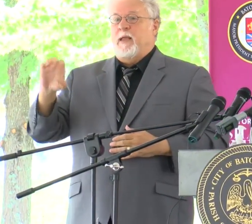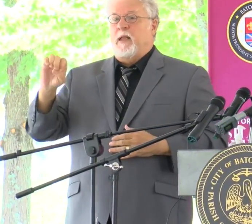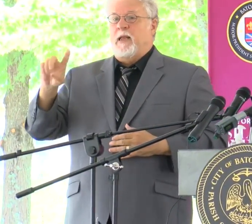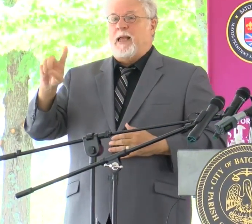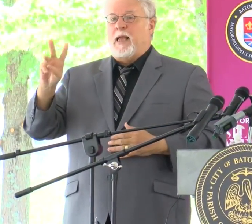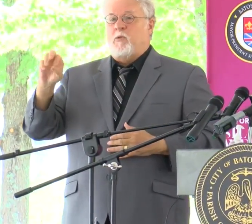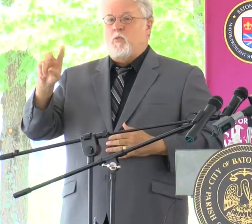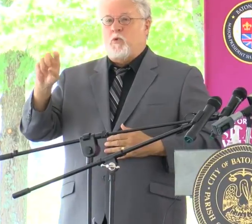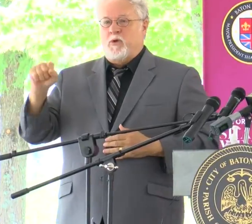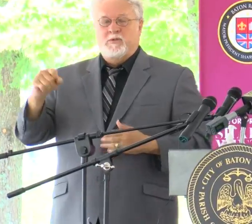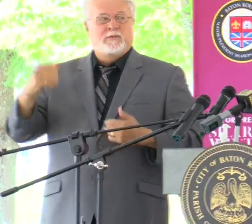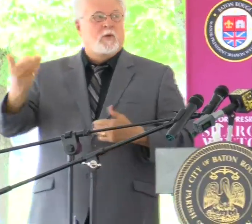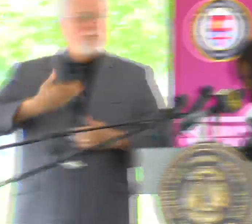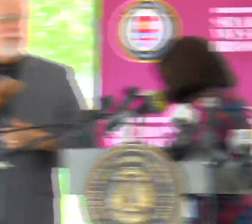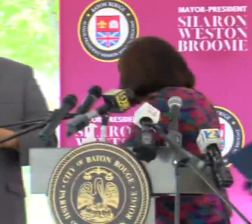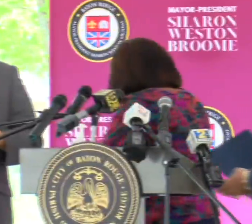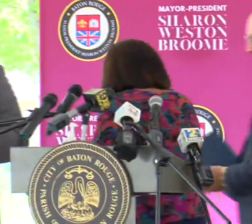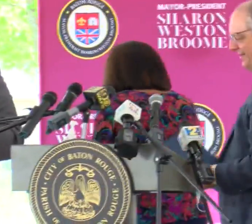him. Thank you, Mayor.